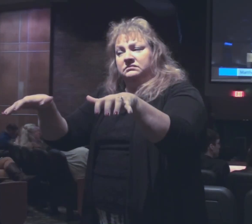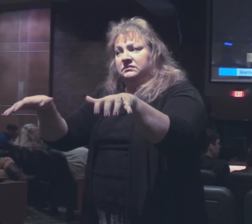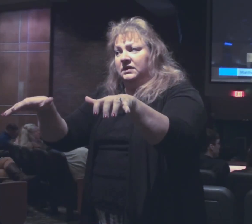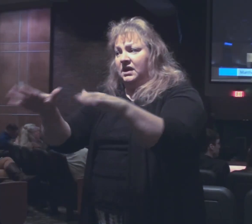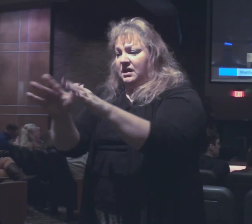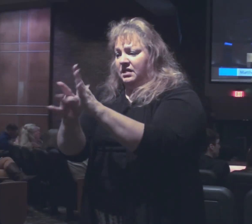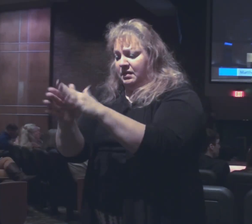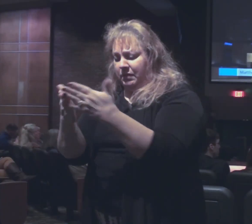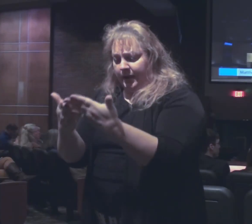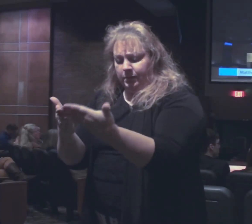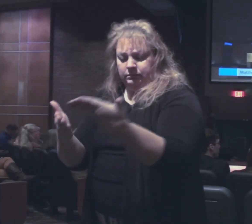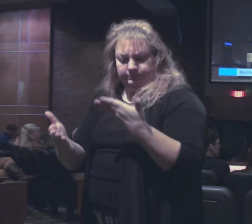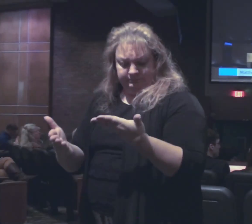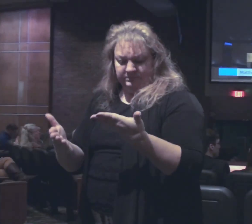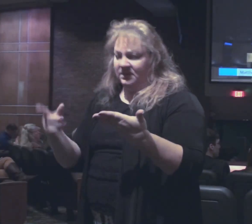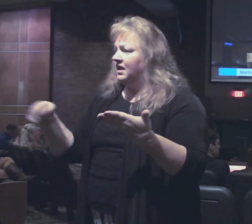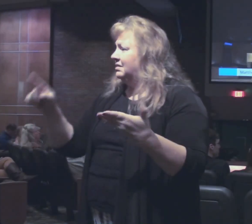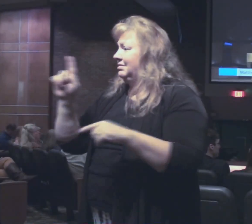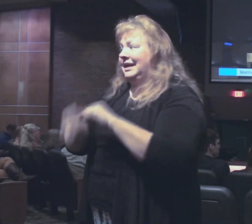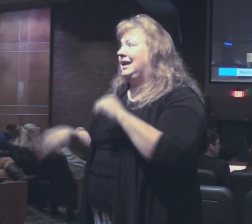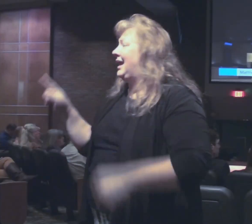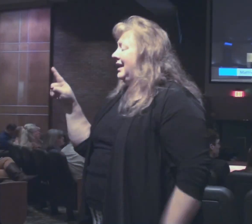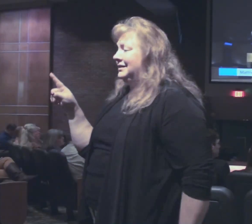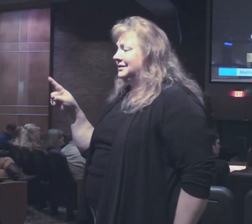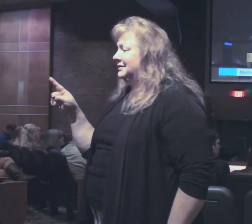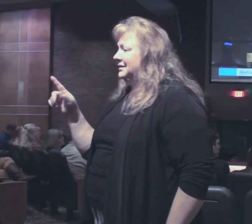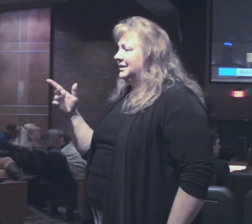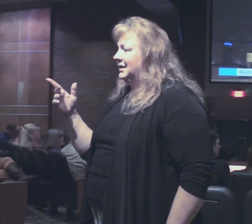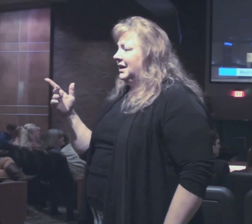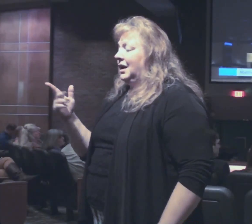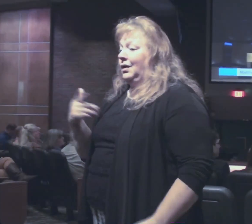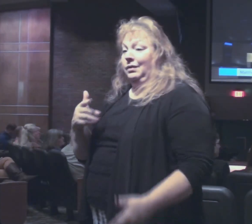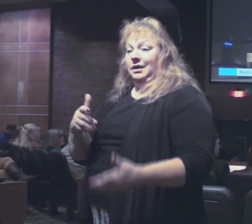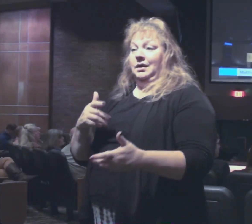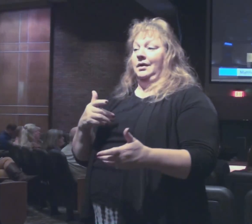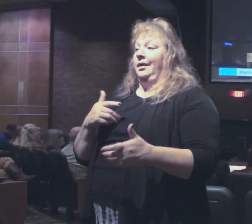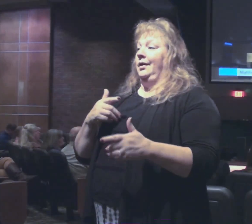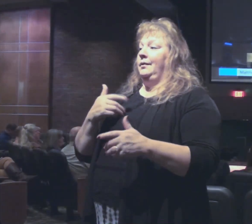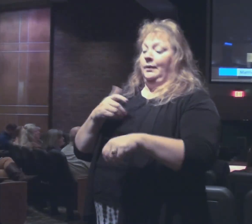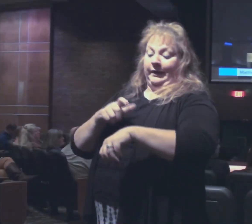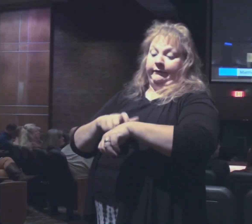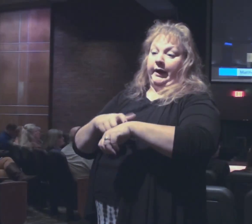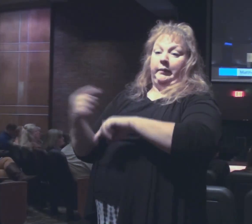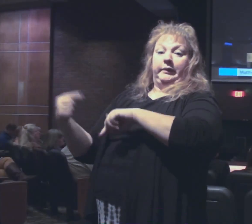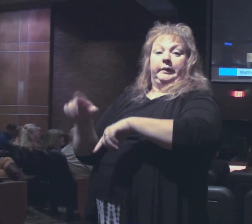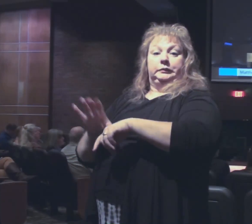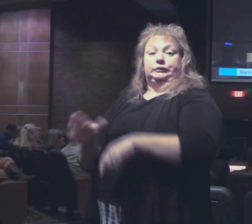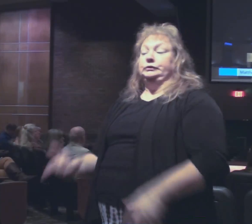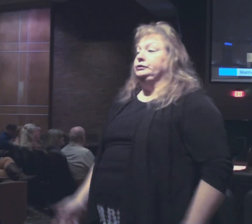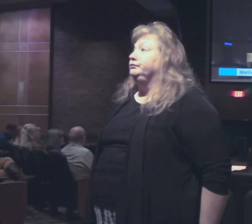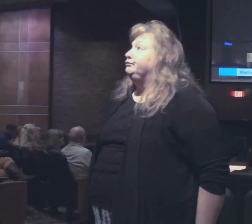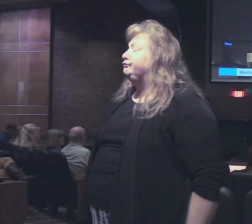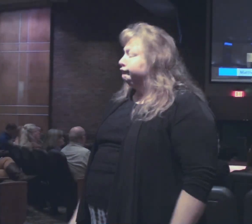begin to take for granted. In fact, our prosperity is so great we can hardly fit time in to do it.